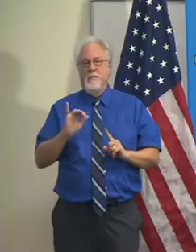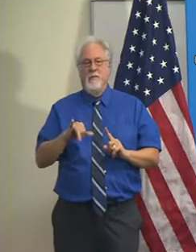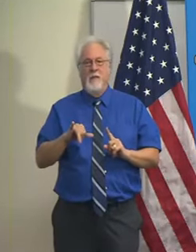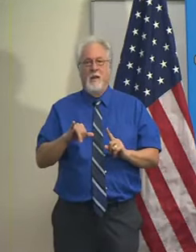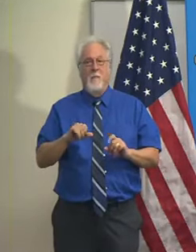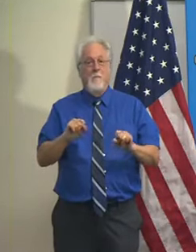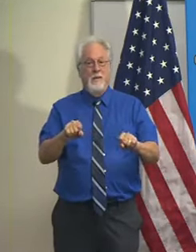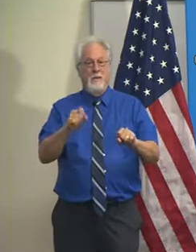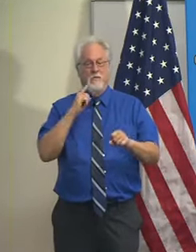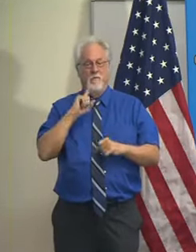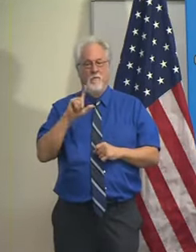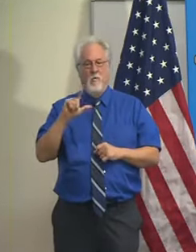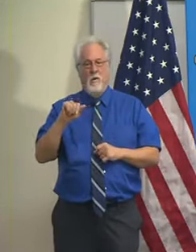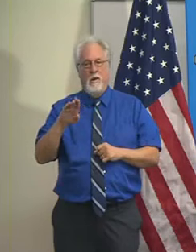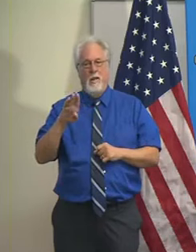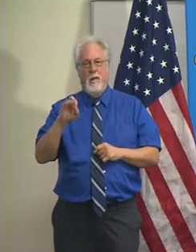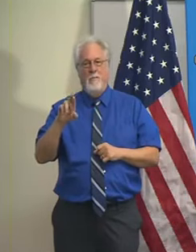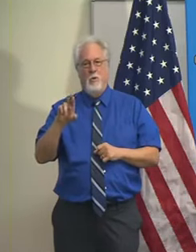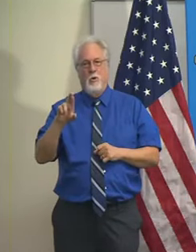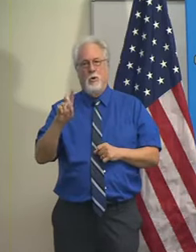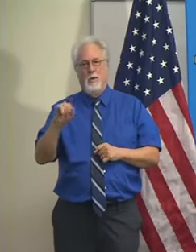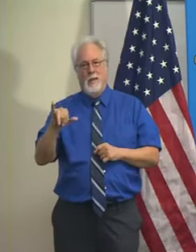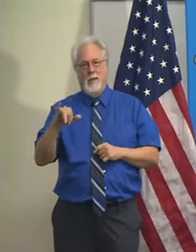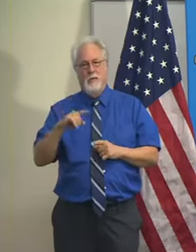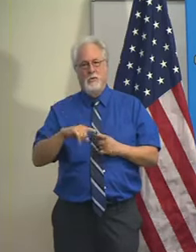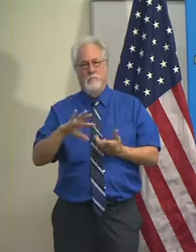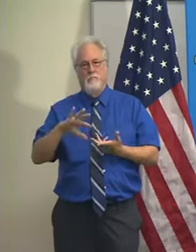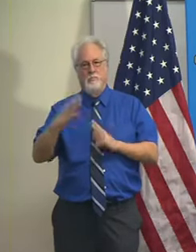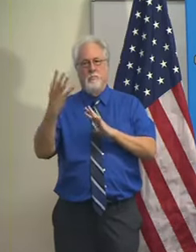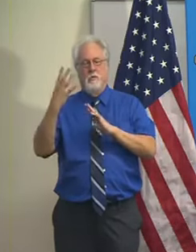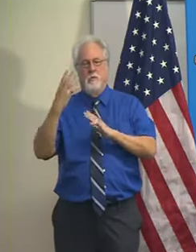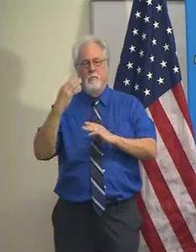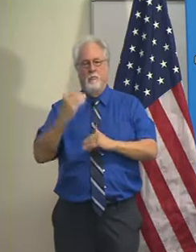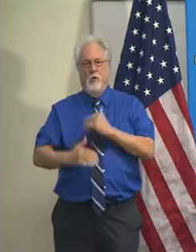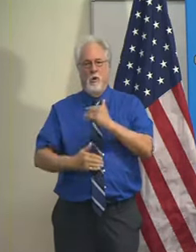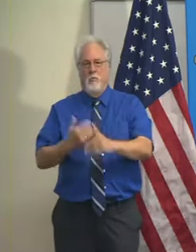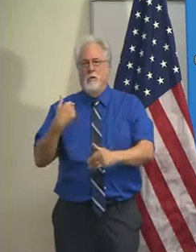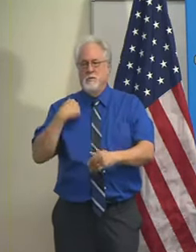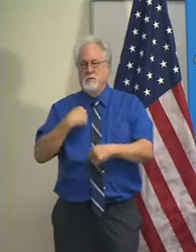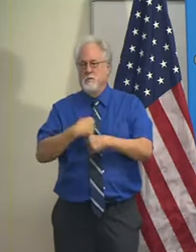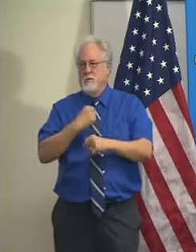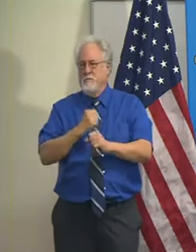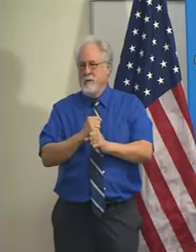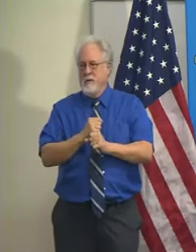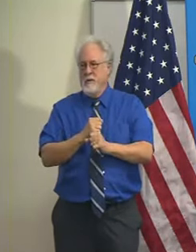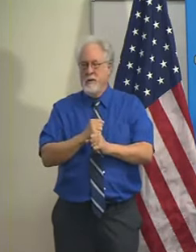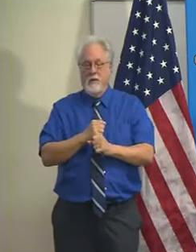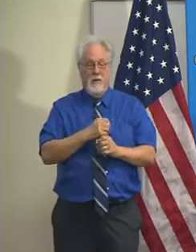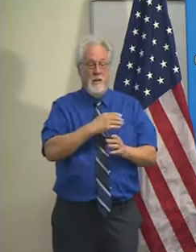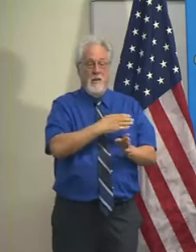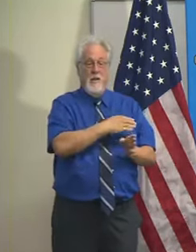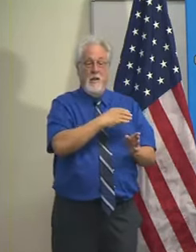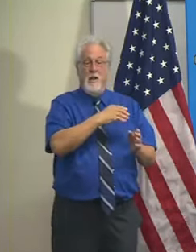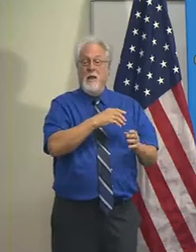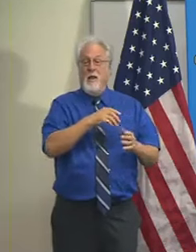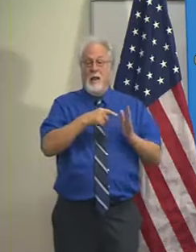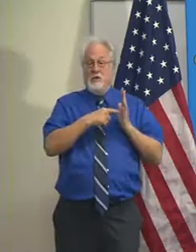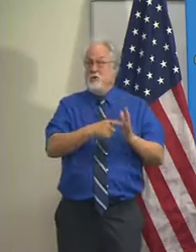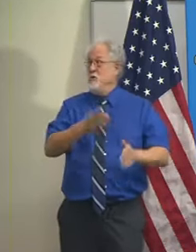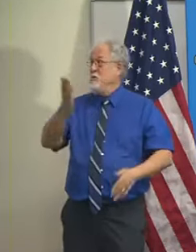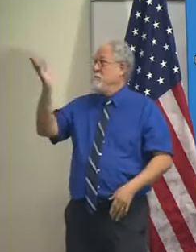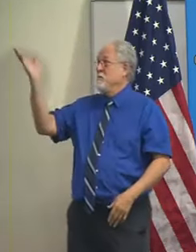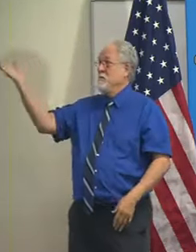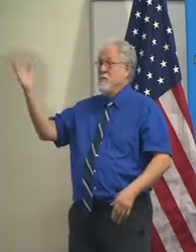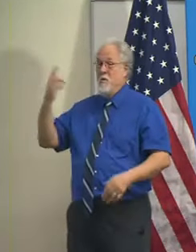potential for Labor Day to really disrupt the progress that we have been seeing and the progress that quite frankly was shown to you a while